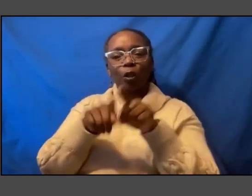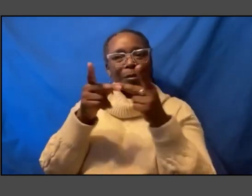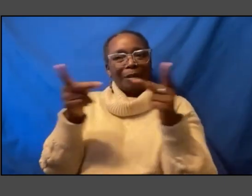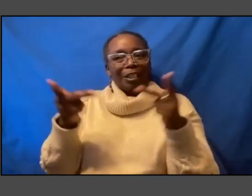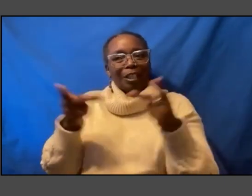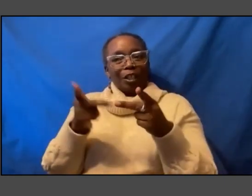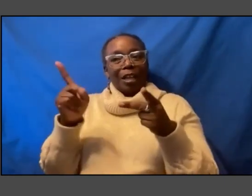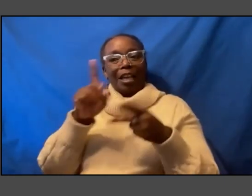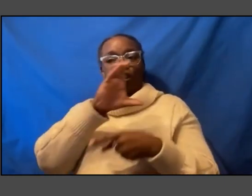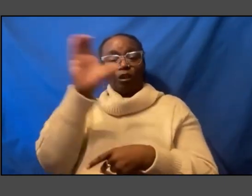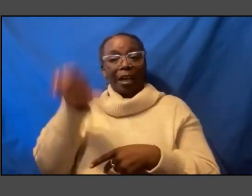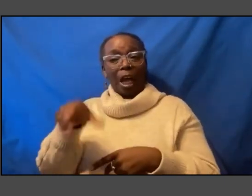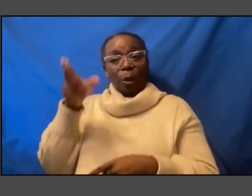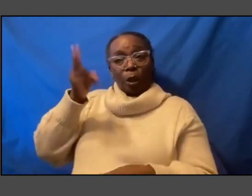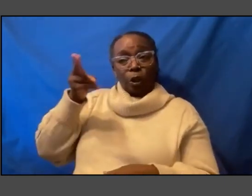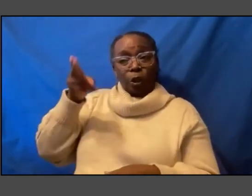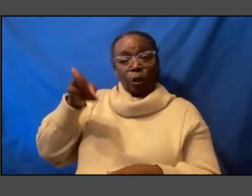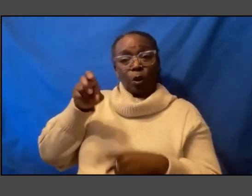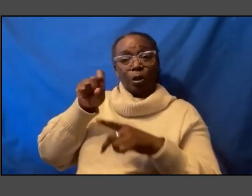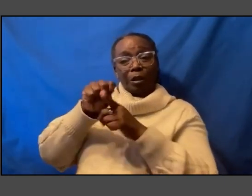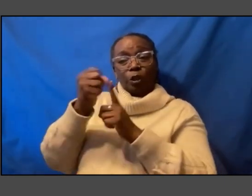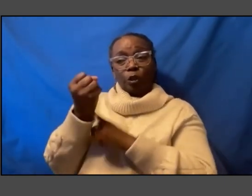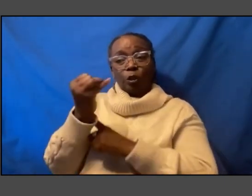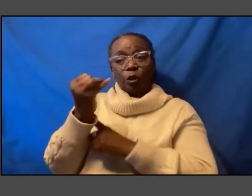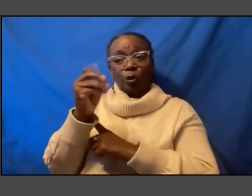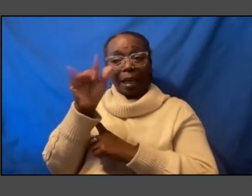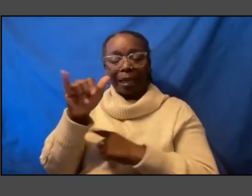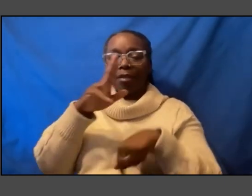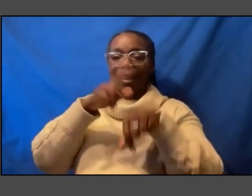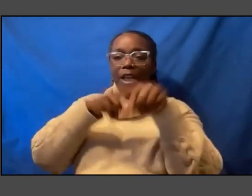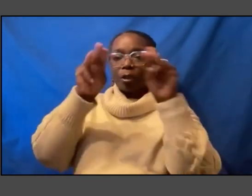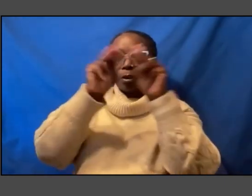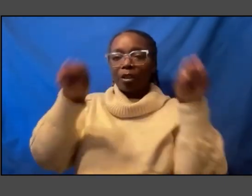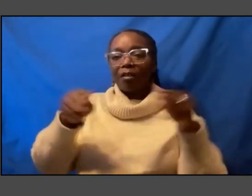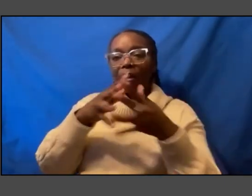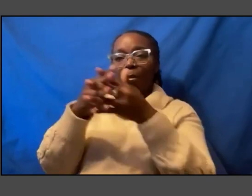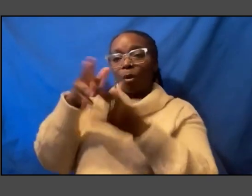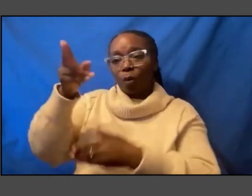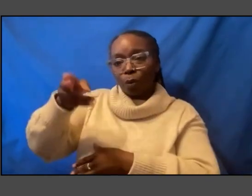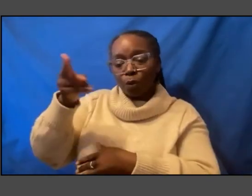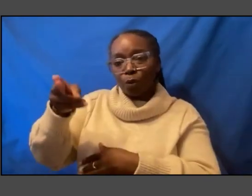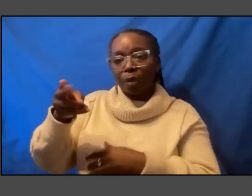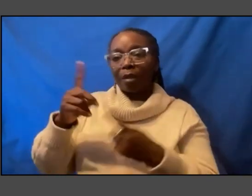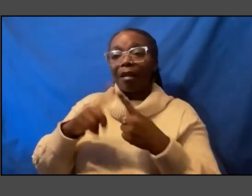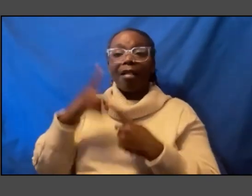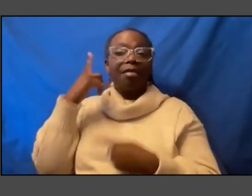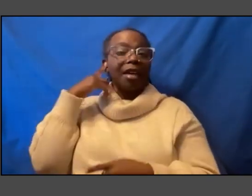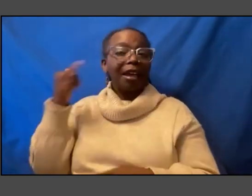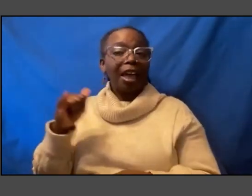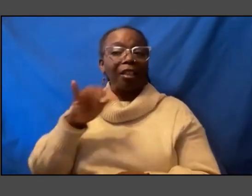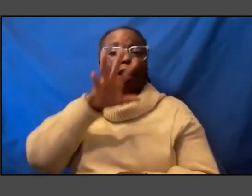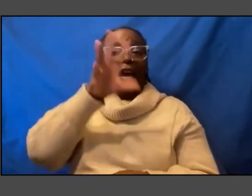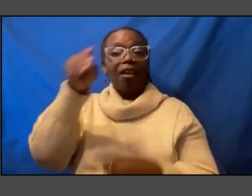Society the National Museum of American History and the California African American Museum in Los Angeles